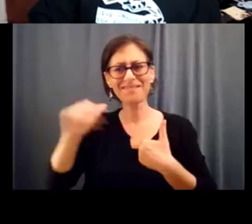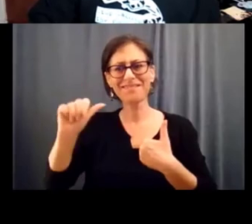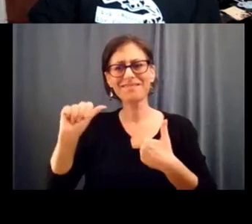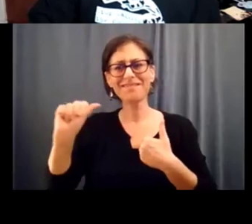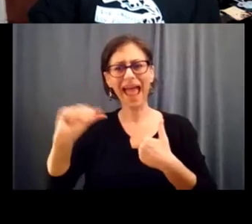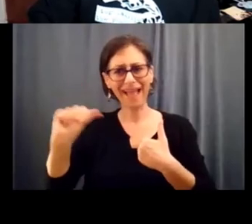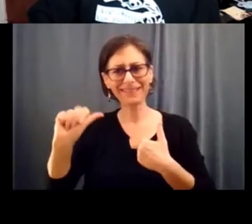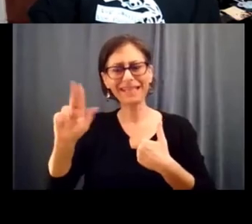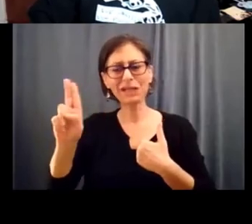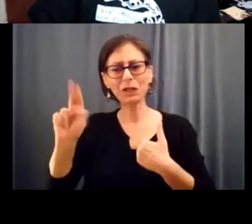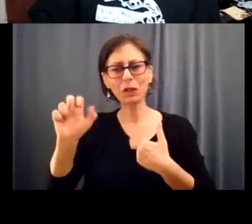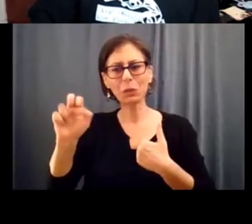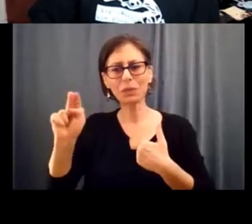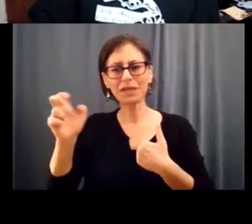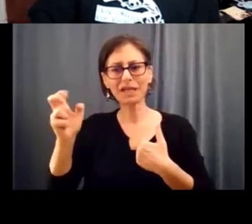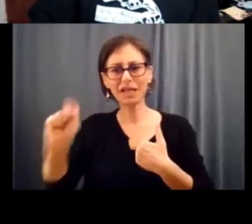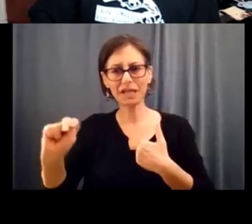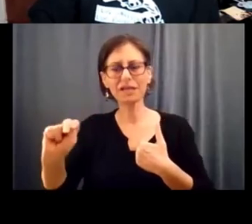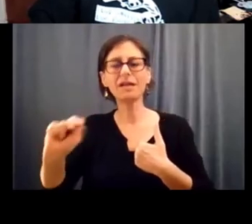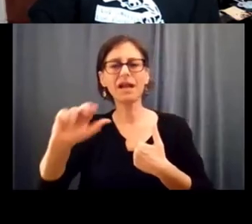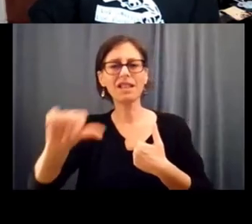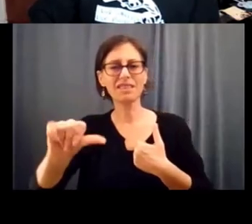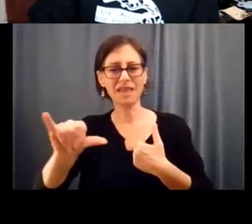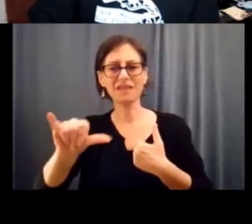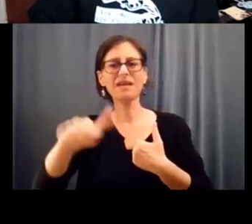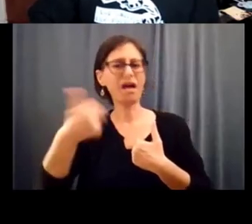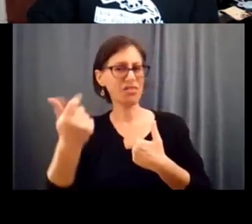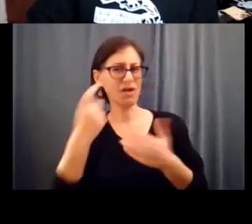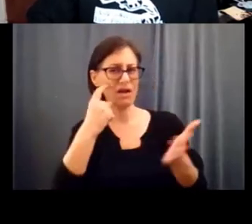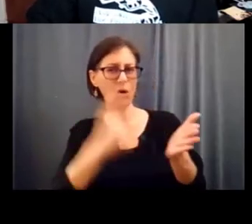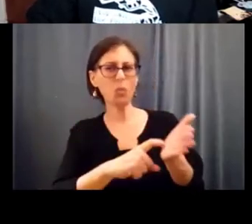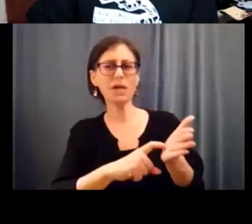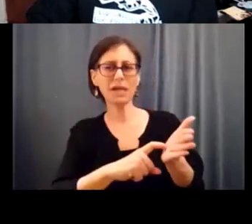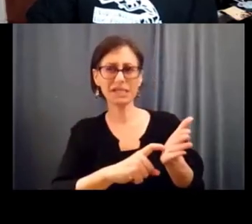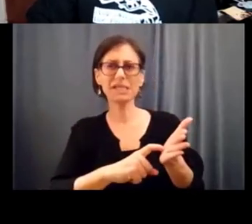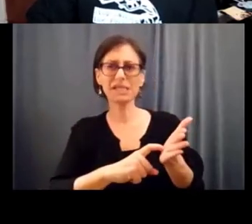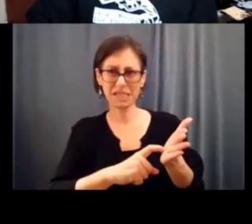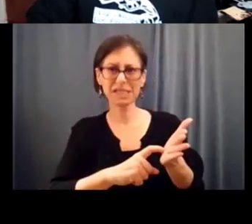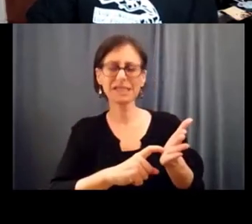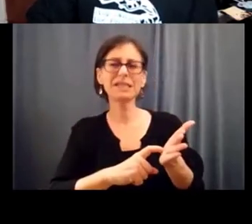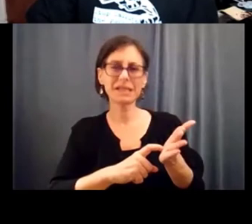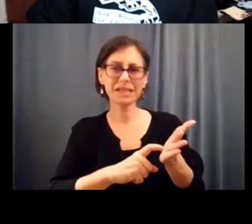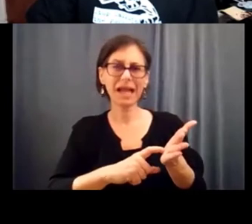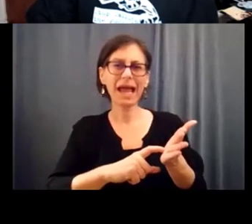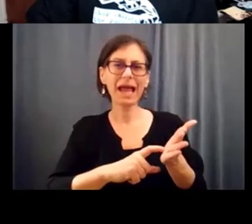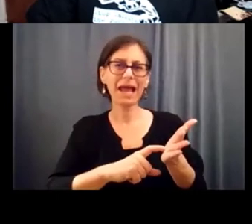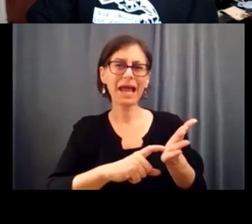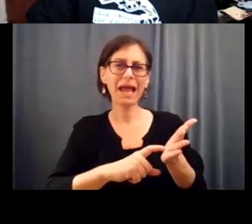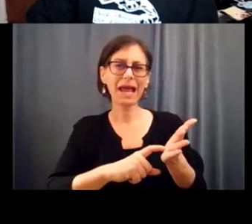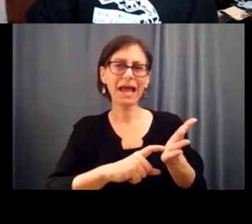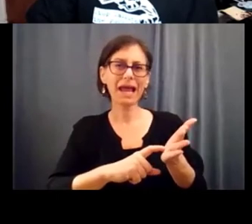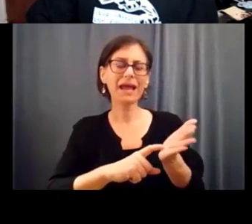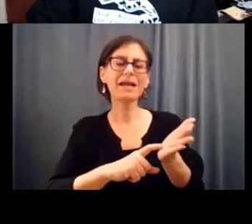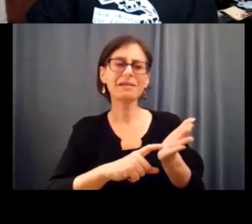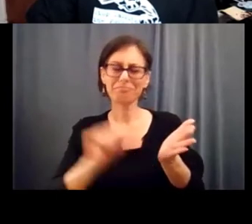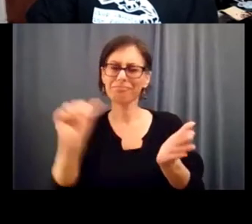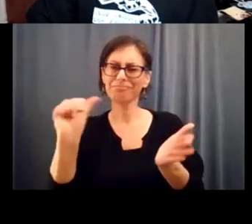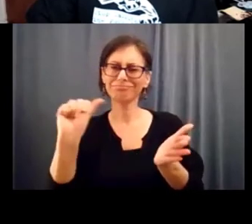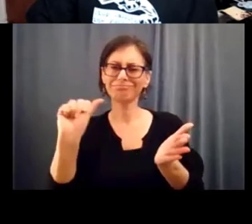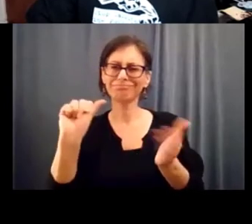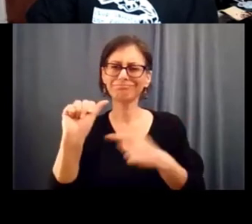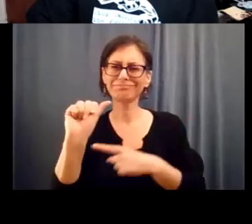because that's another thing that's another thing i see that athletes have very